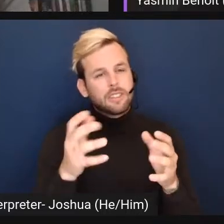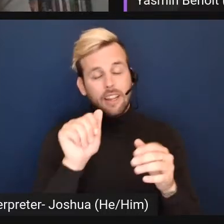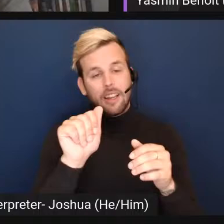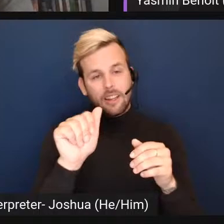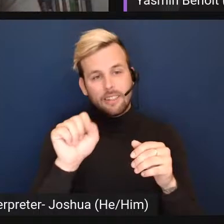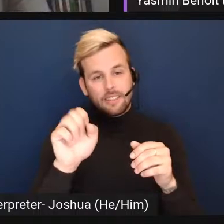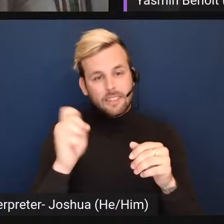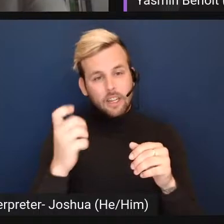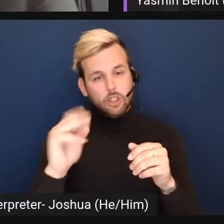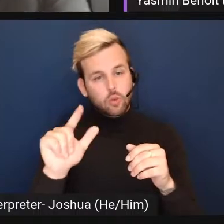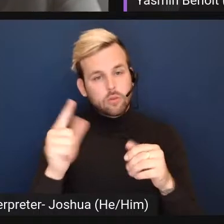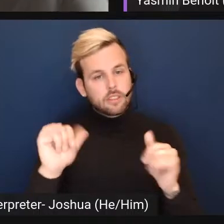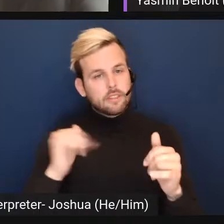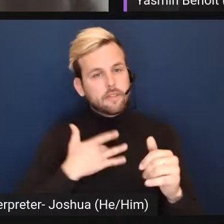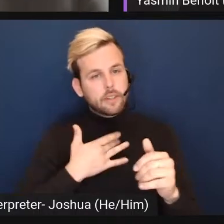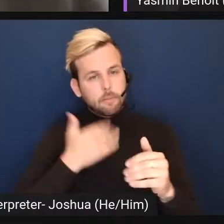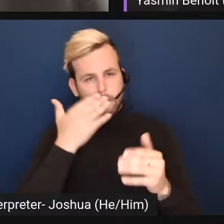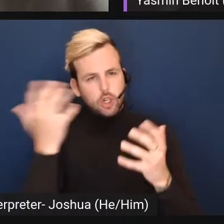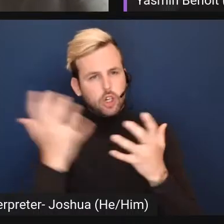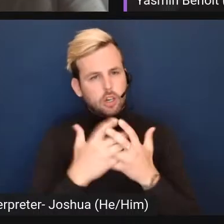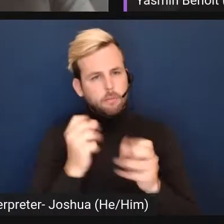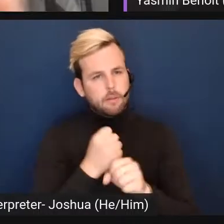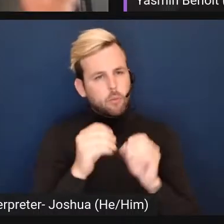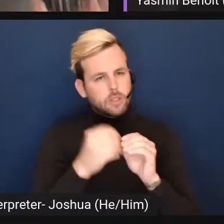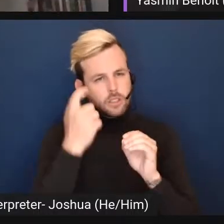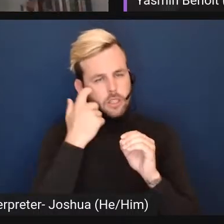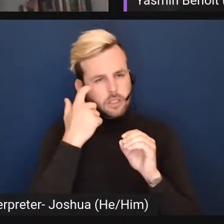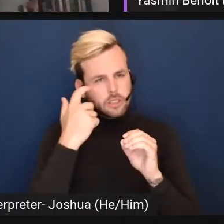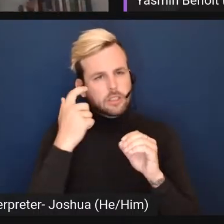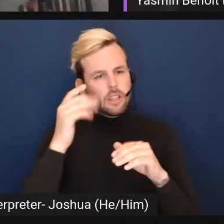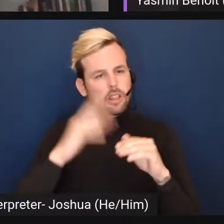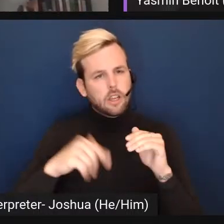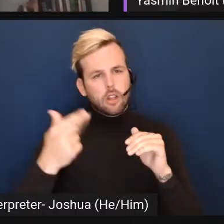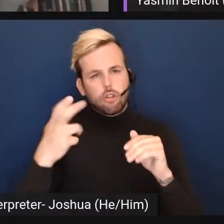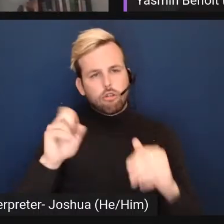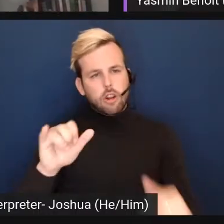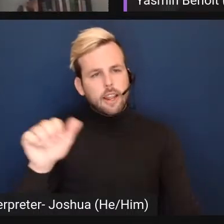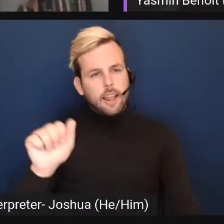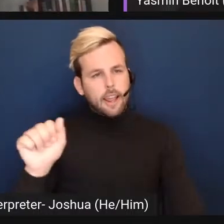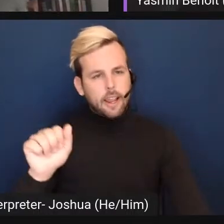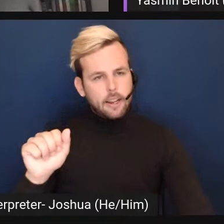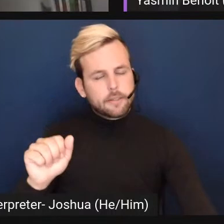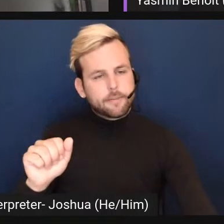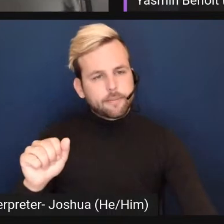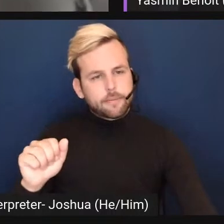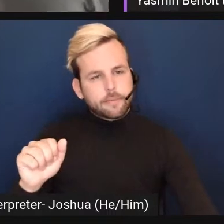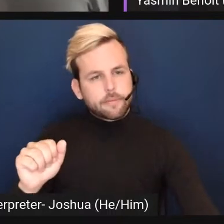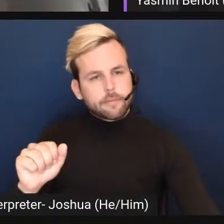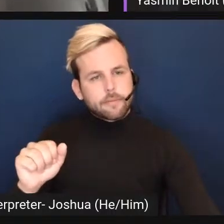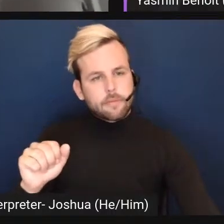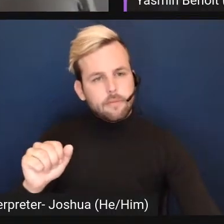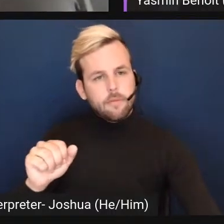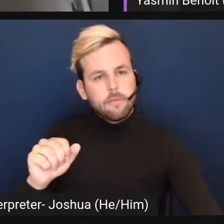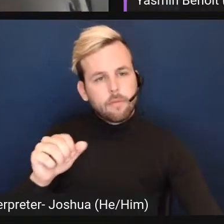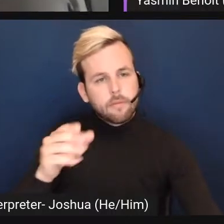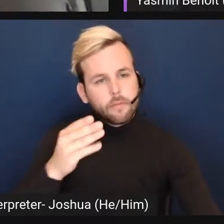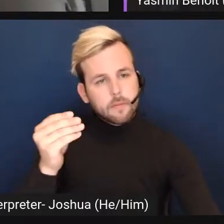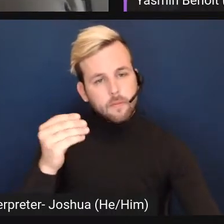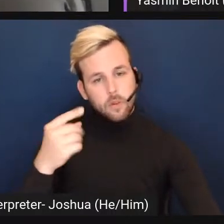asexual still makes, feels a lot better to us and makes a lot more sense to us than the word gray-a. and um